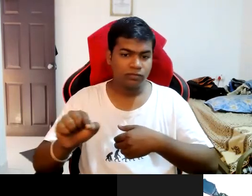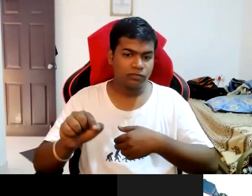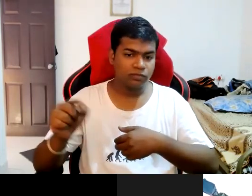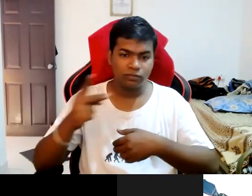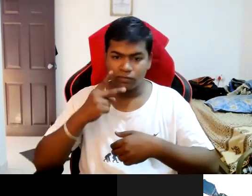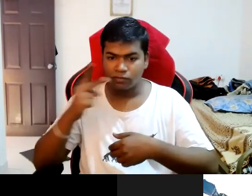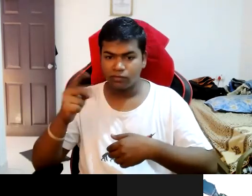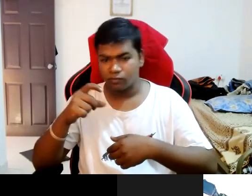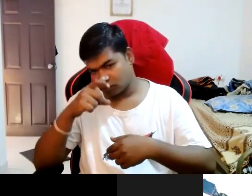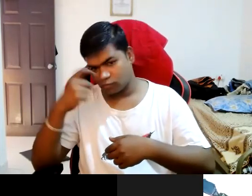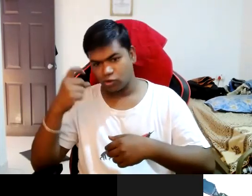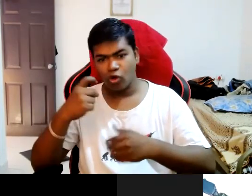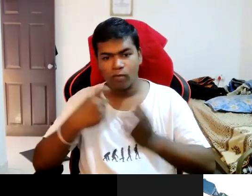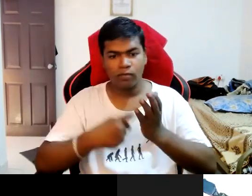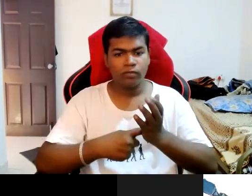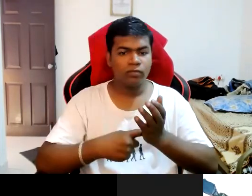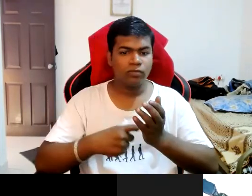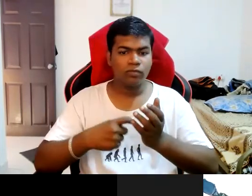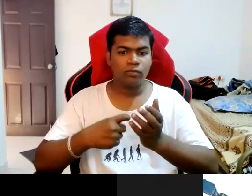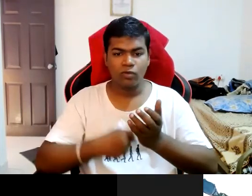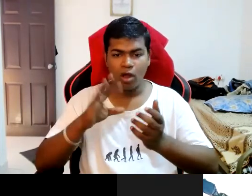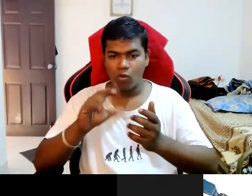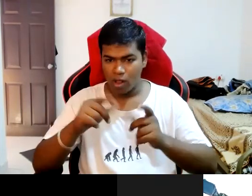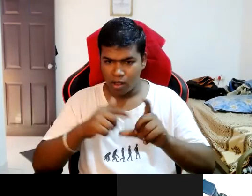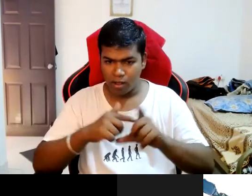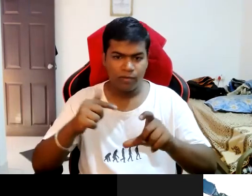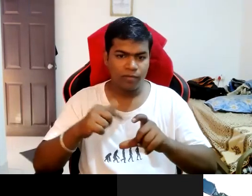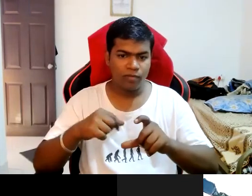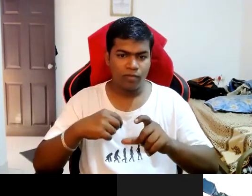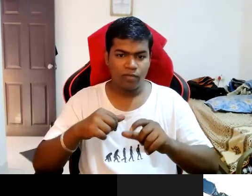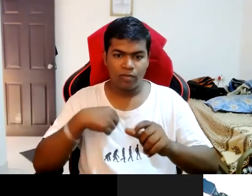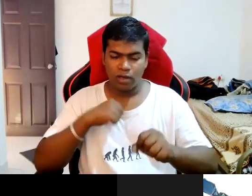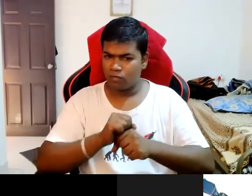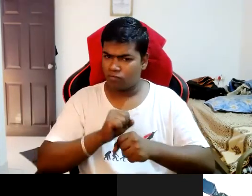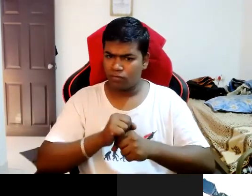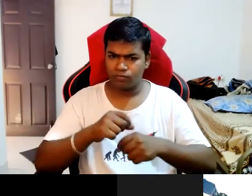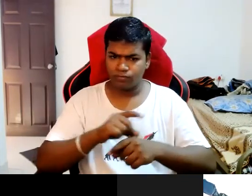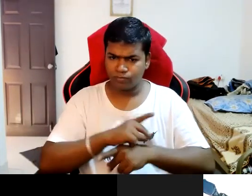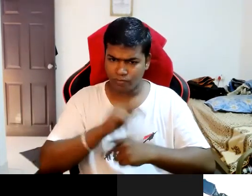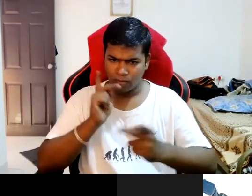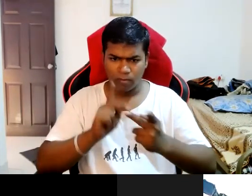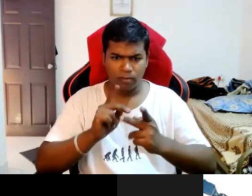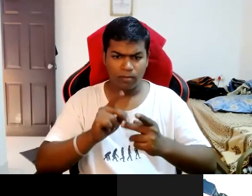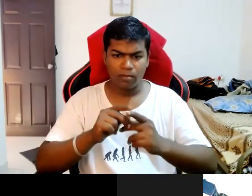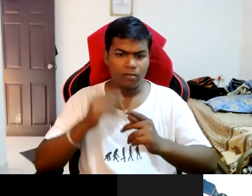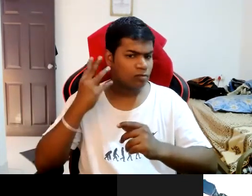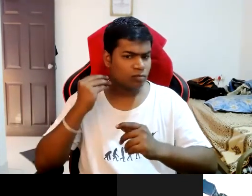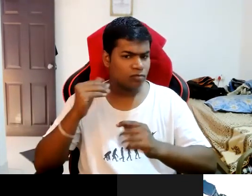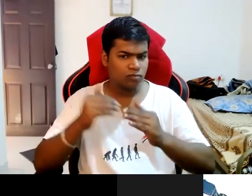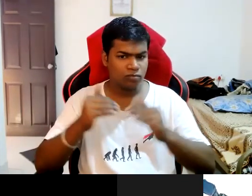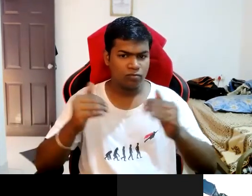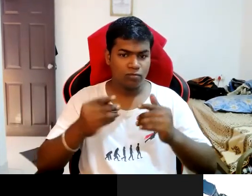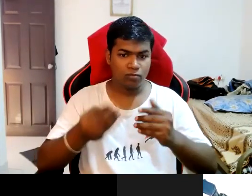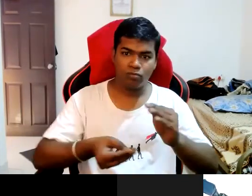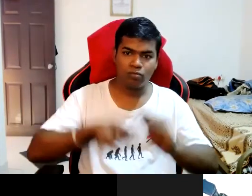my care job role so i giving uh productivity uh compared to normal people's my productivity is